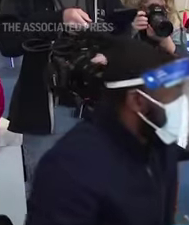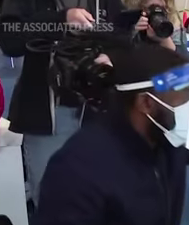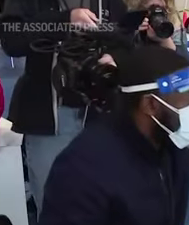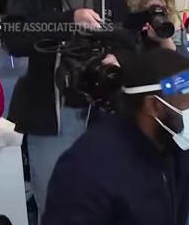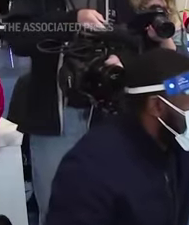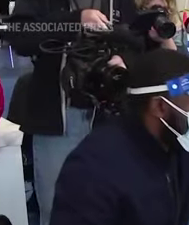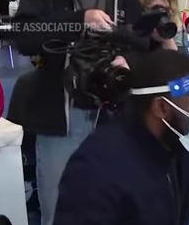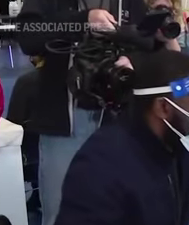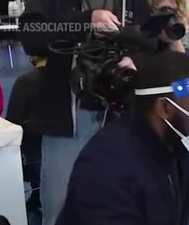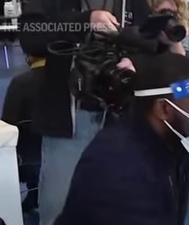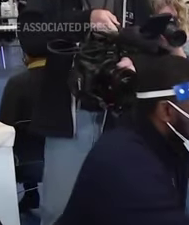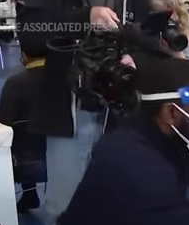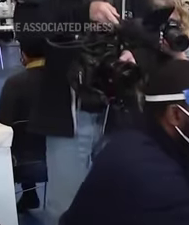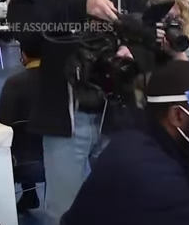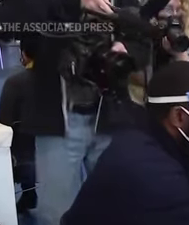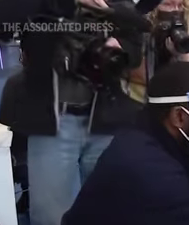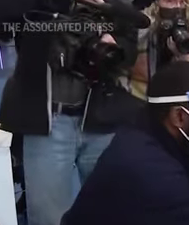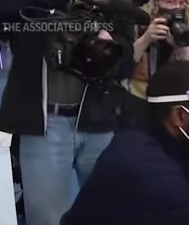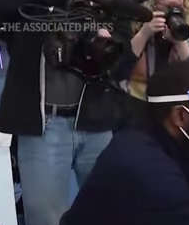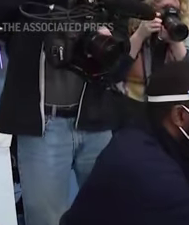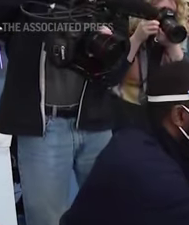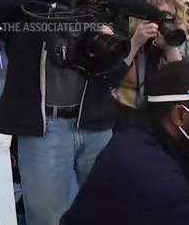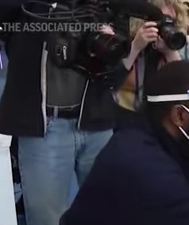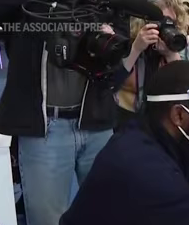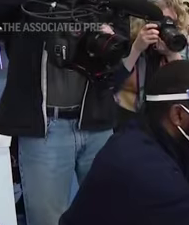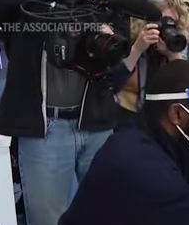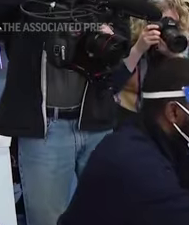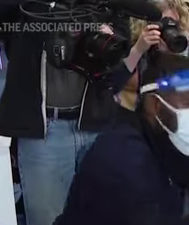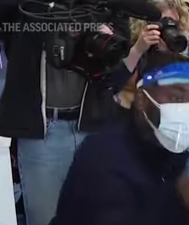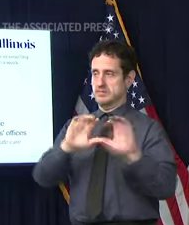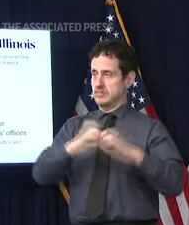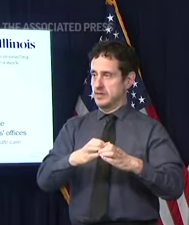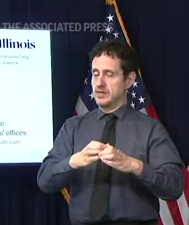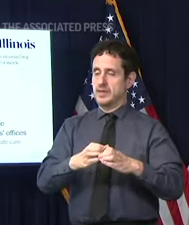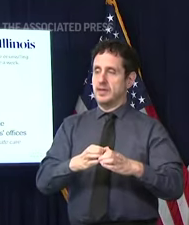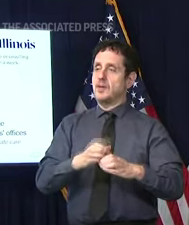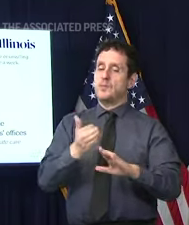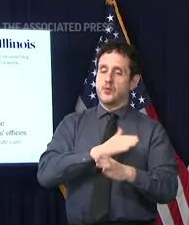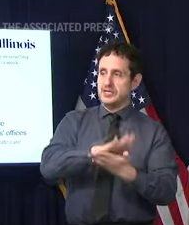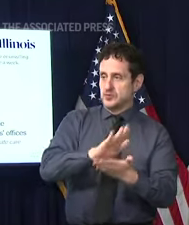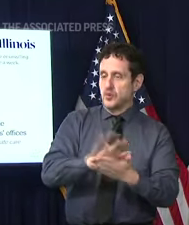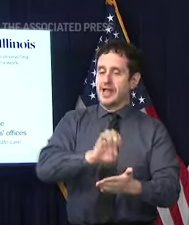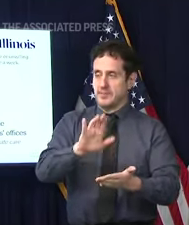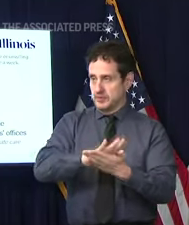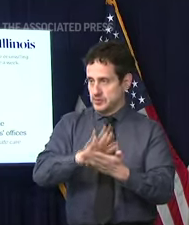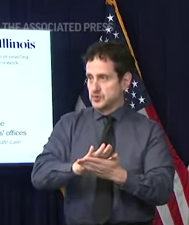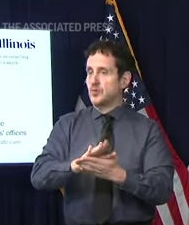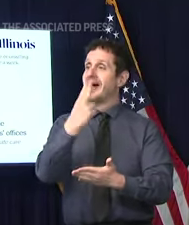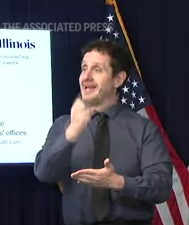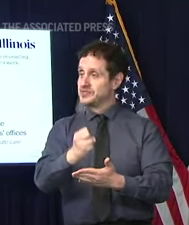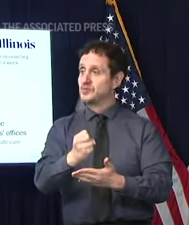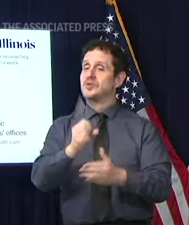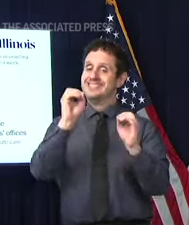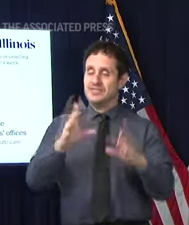In Illinois, vaccines will be required for all P-12 teachers and staff, all